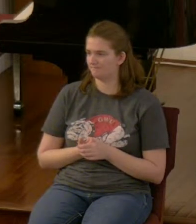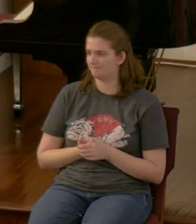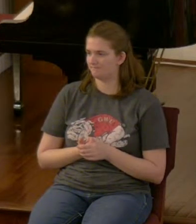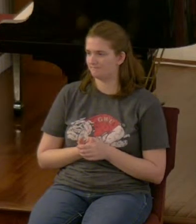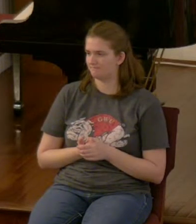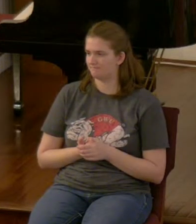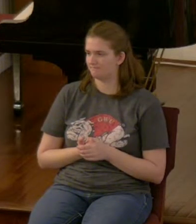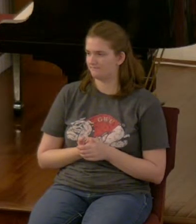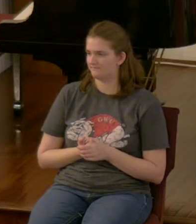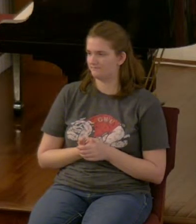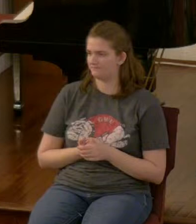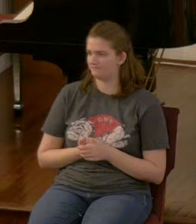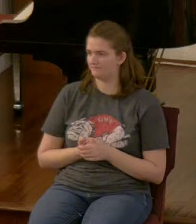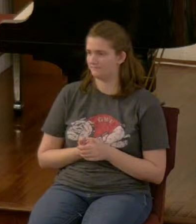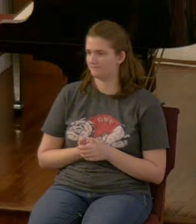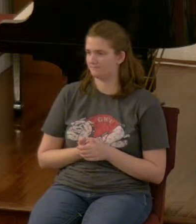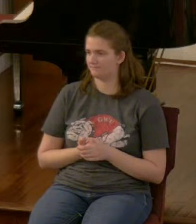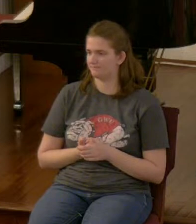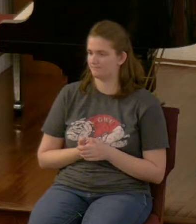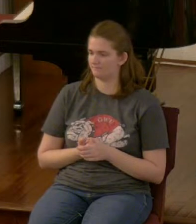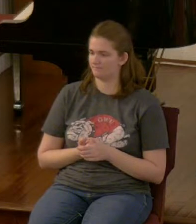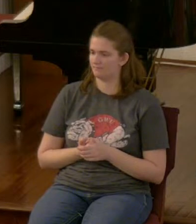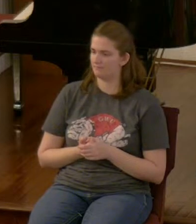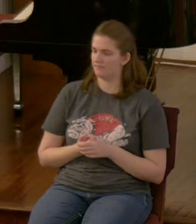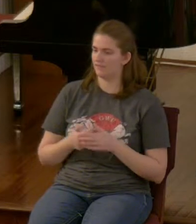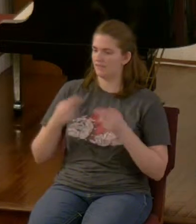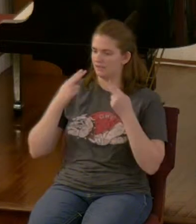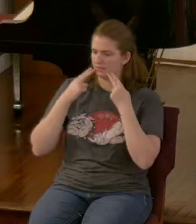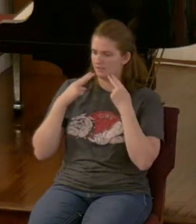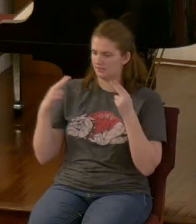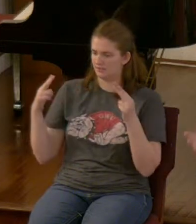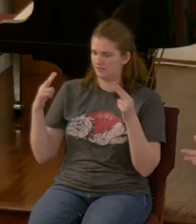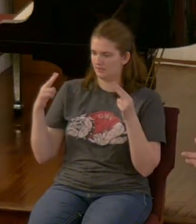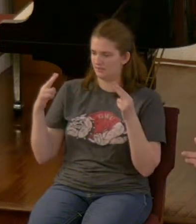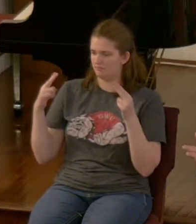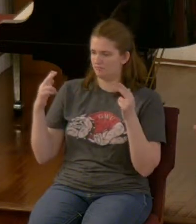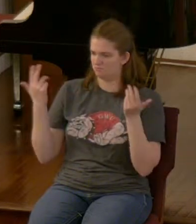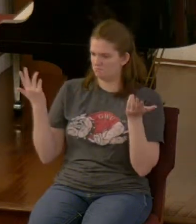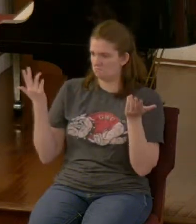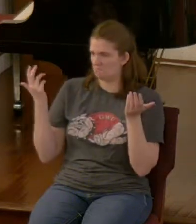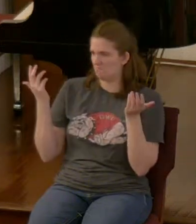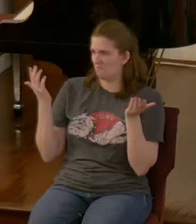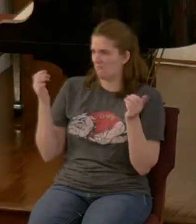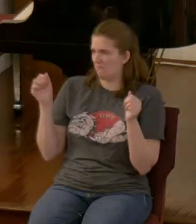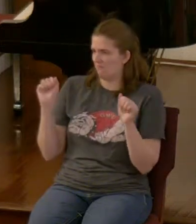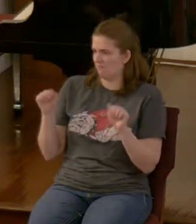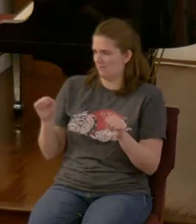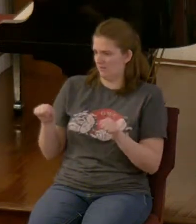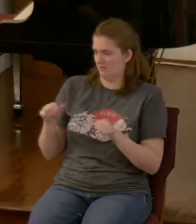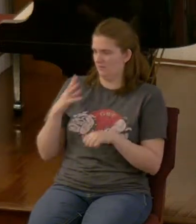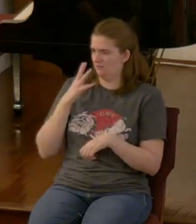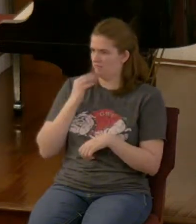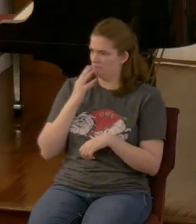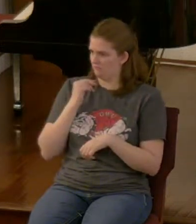we say not necessarily because saints can indicate the church of a jewish remnant in the tribulation period